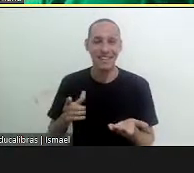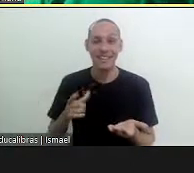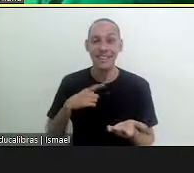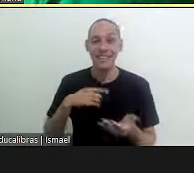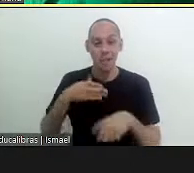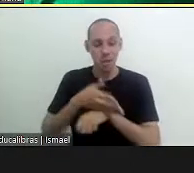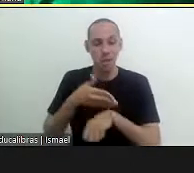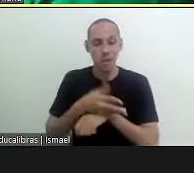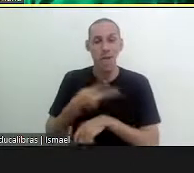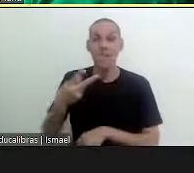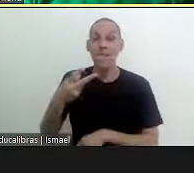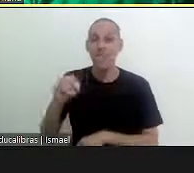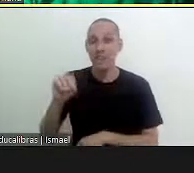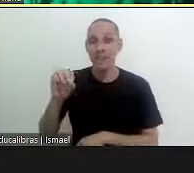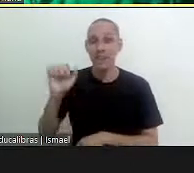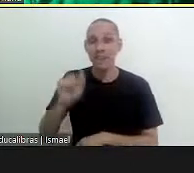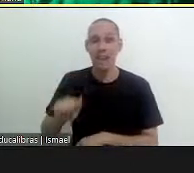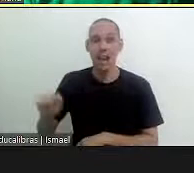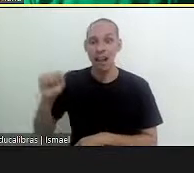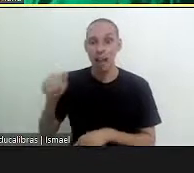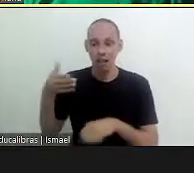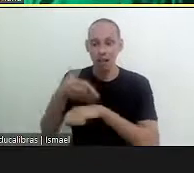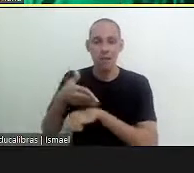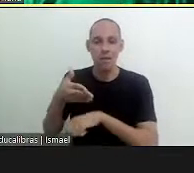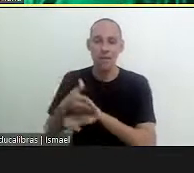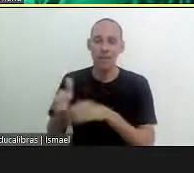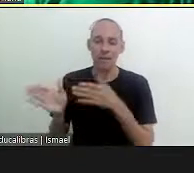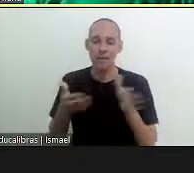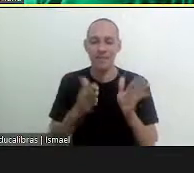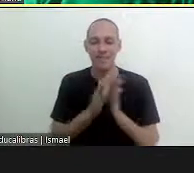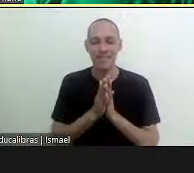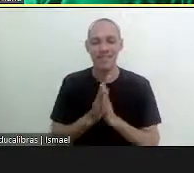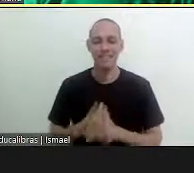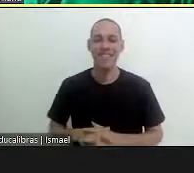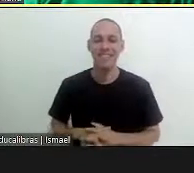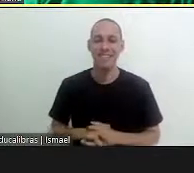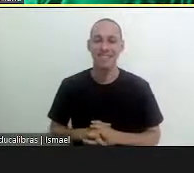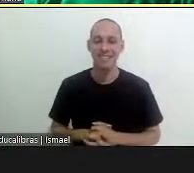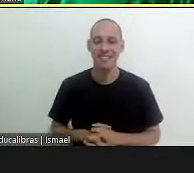we also count on the participation of 20 associations